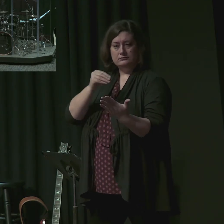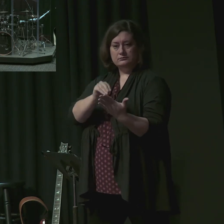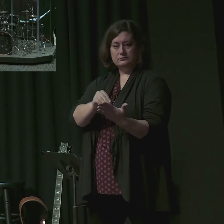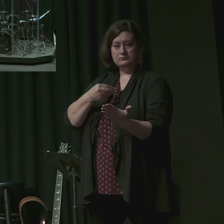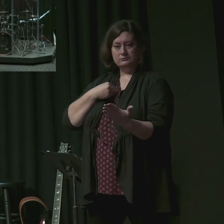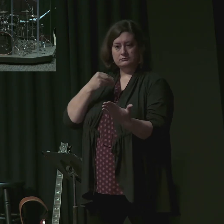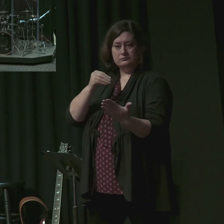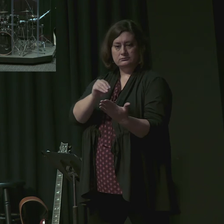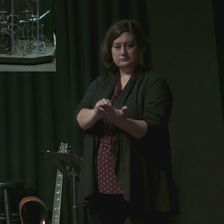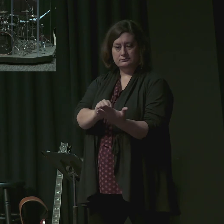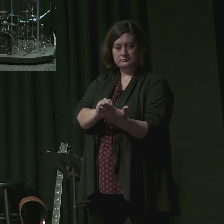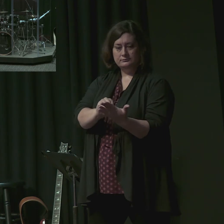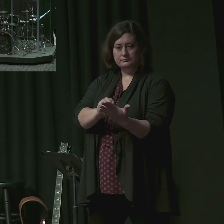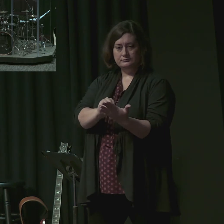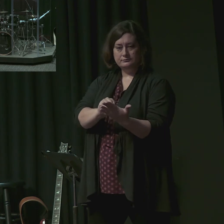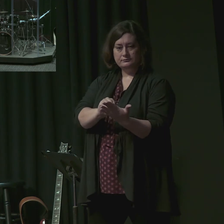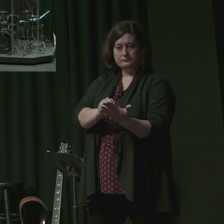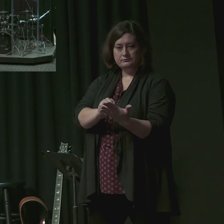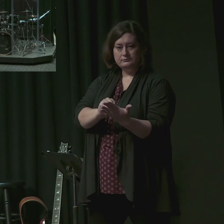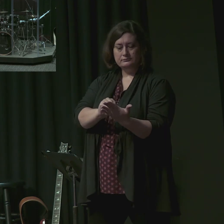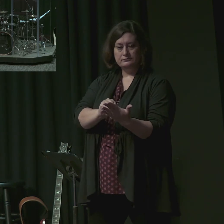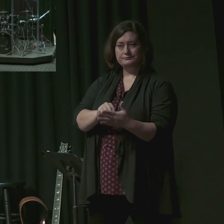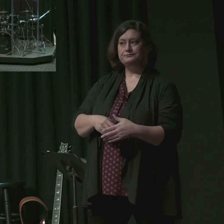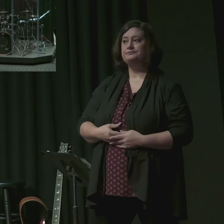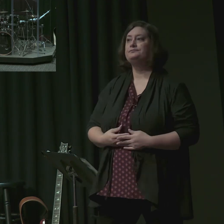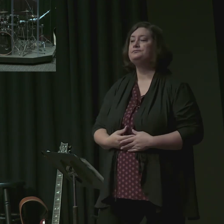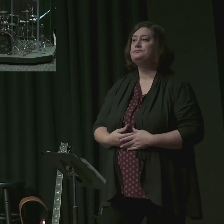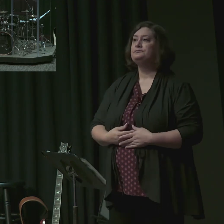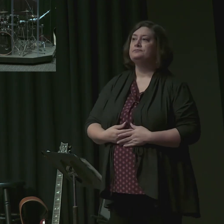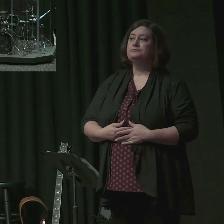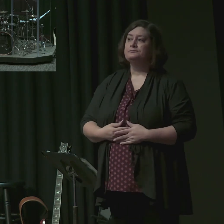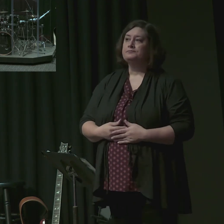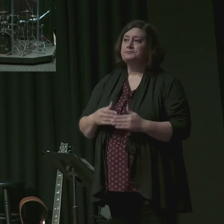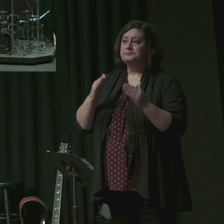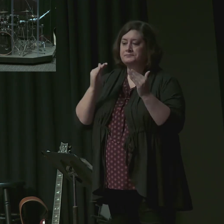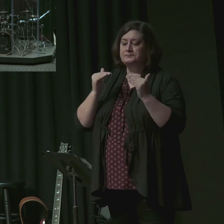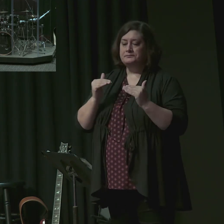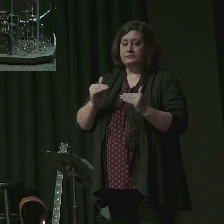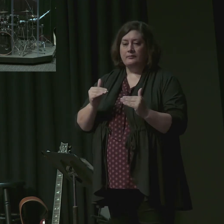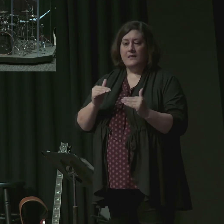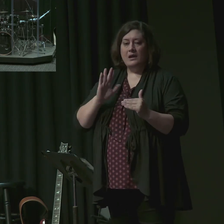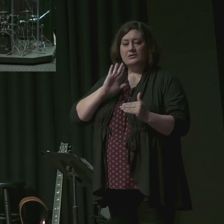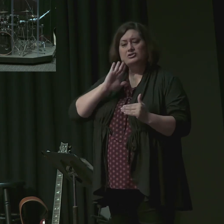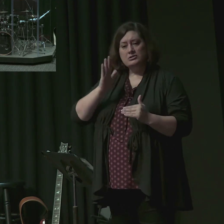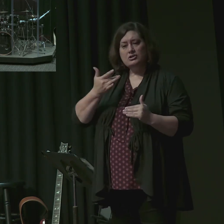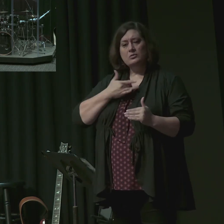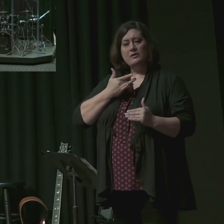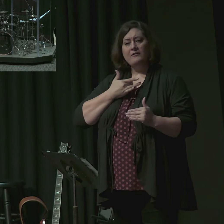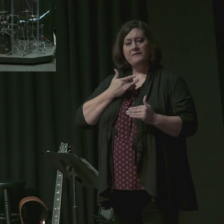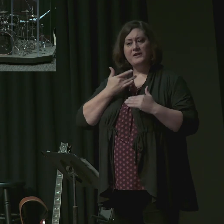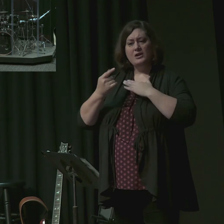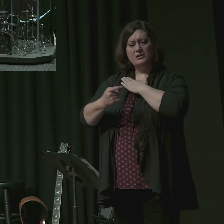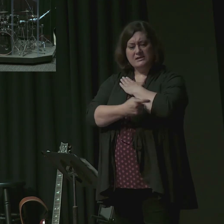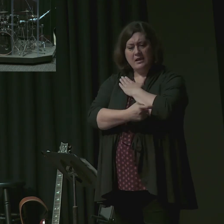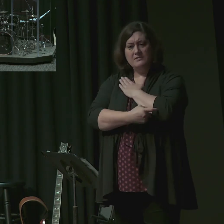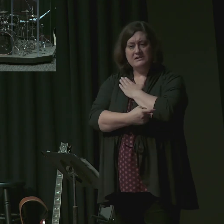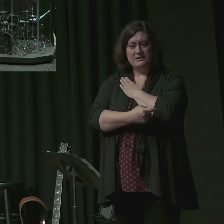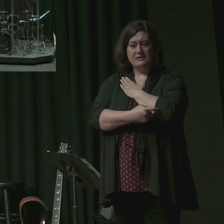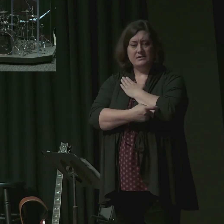And there will be a subtle temptation to preaching topics gleaned from the Bible. Thus